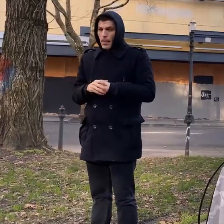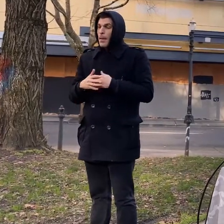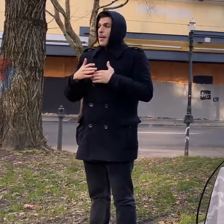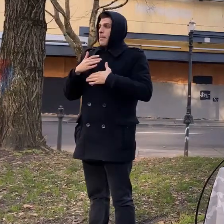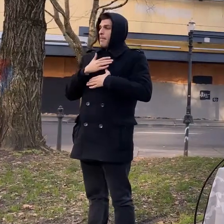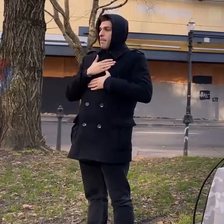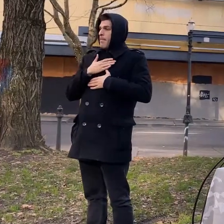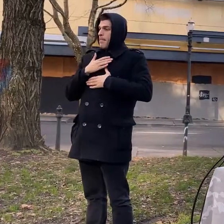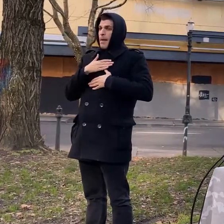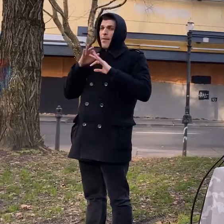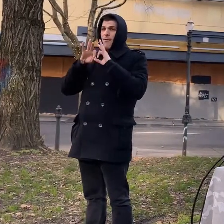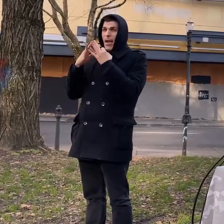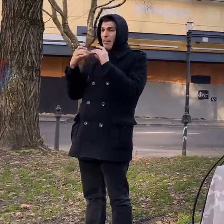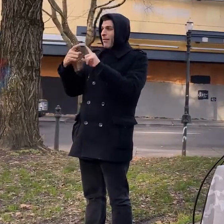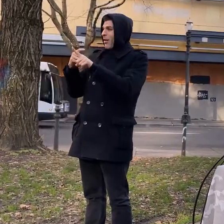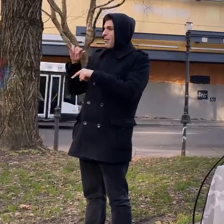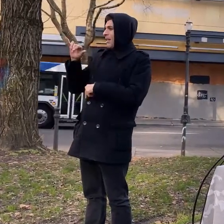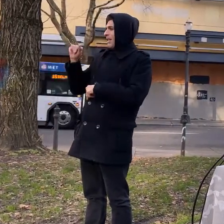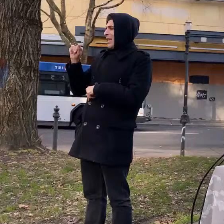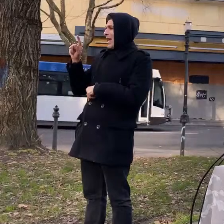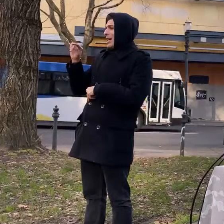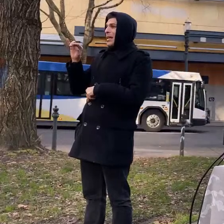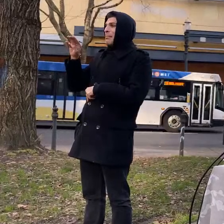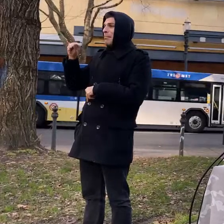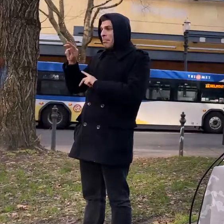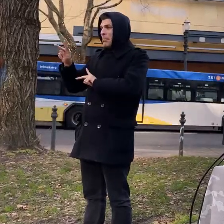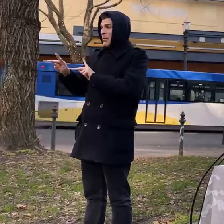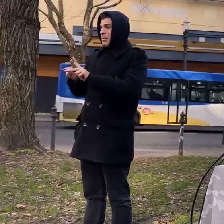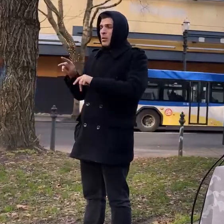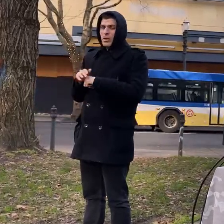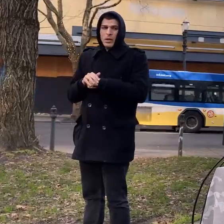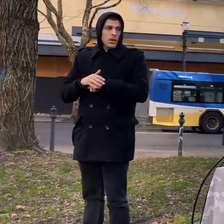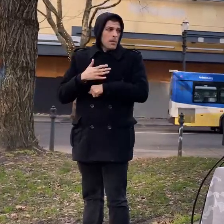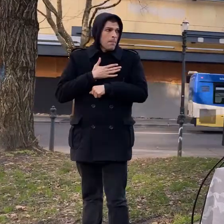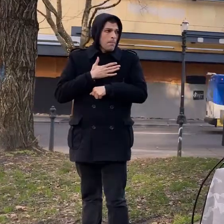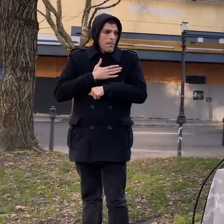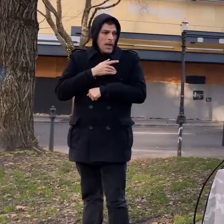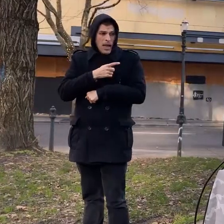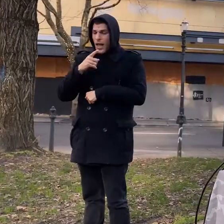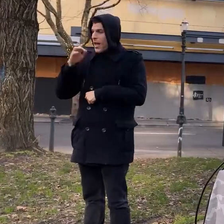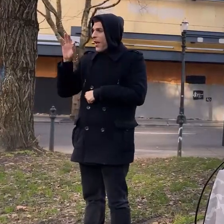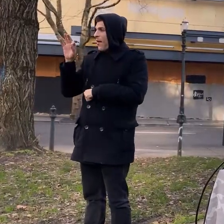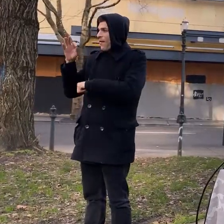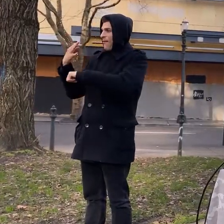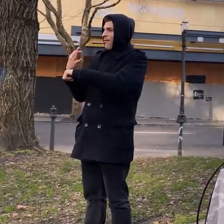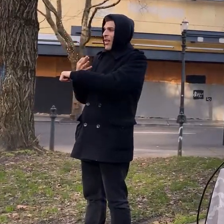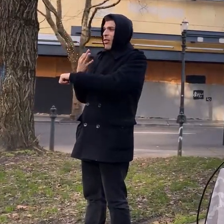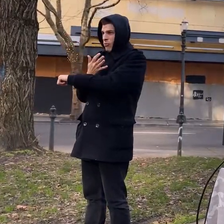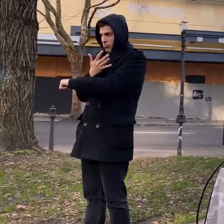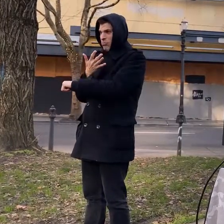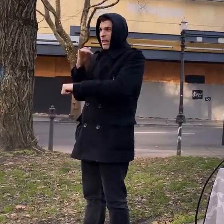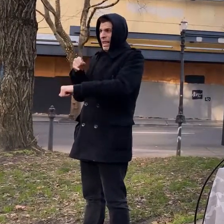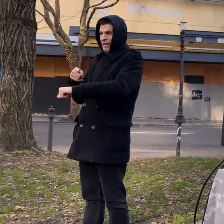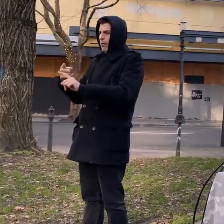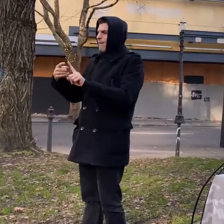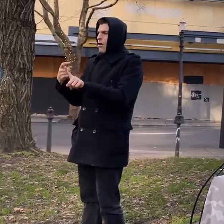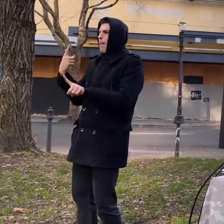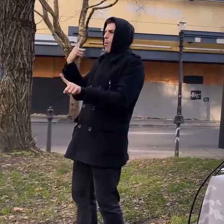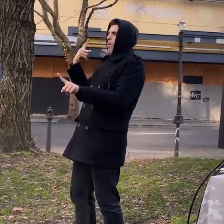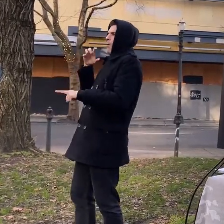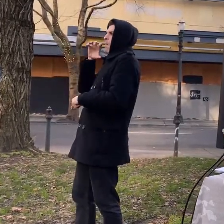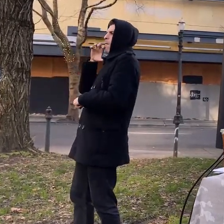and we need to remember that for the most the most important thing is the water and the salmon